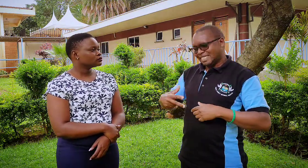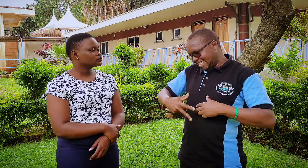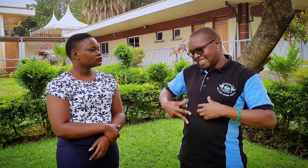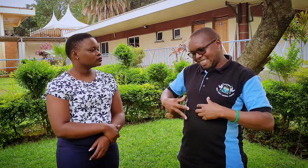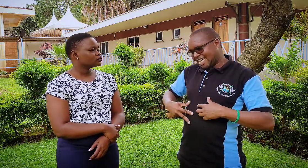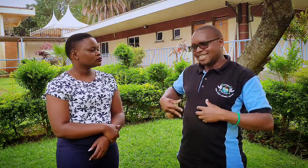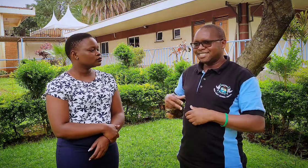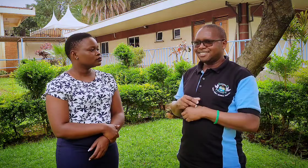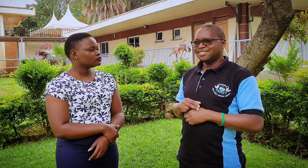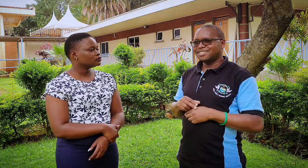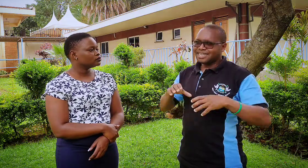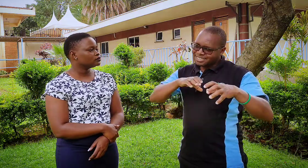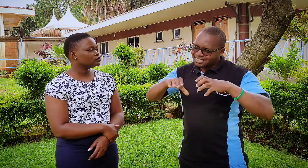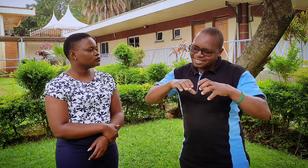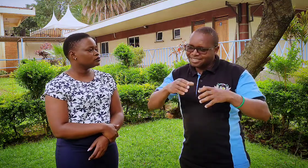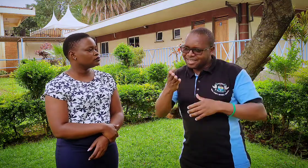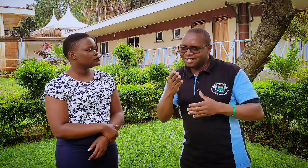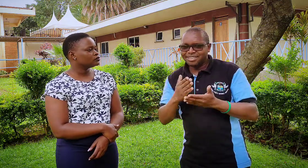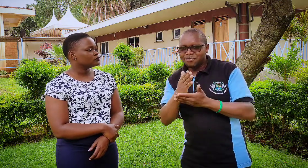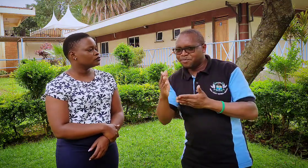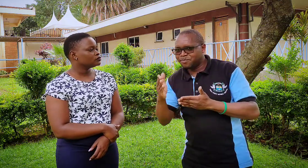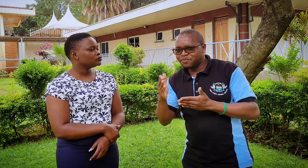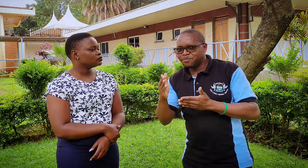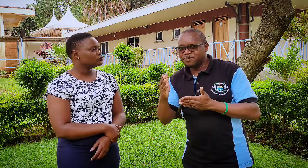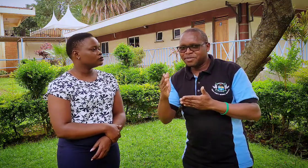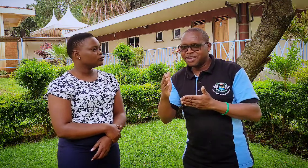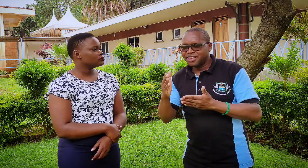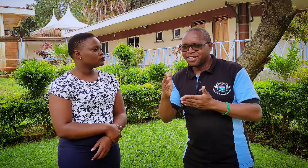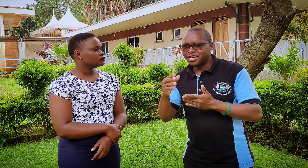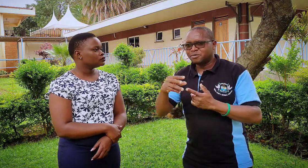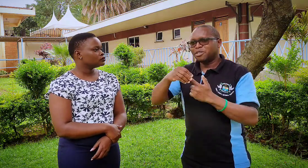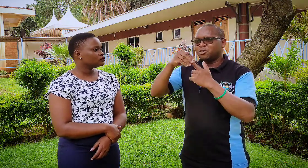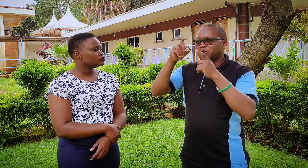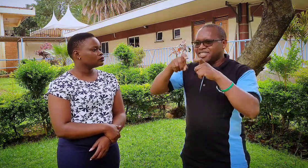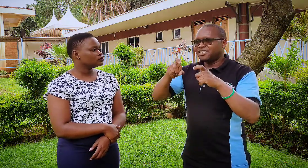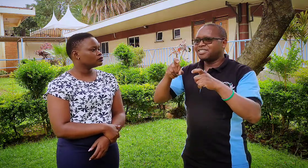just say i did there are some a special needs